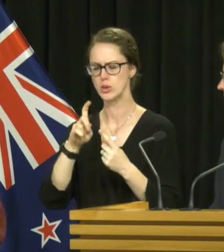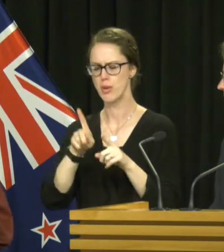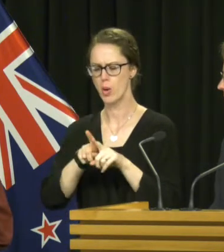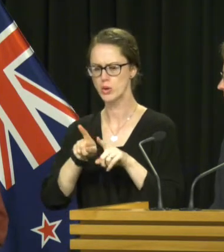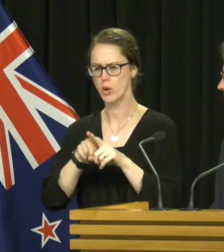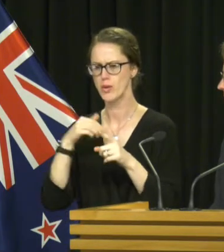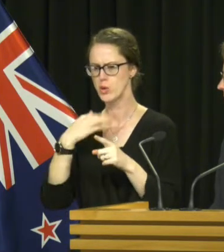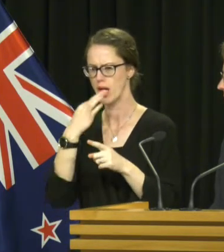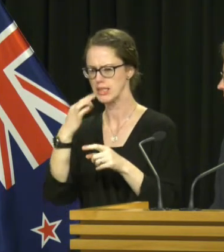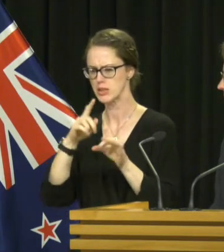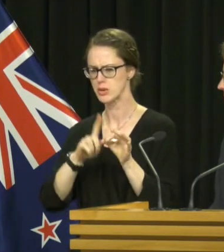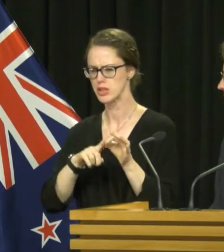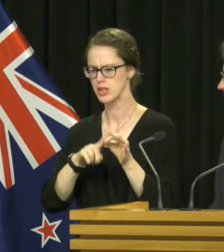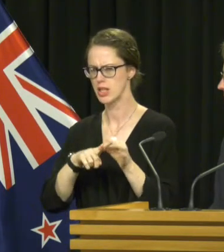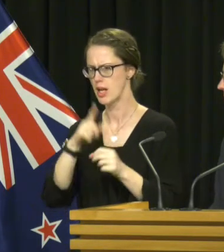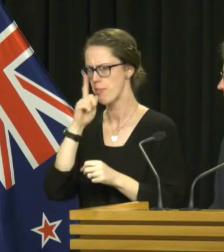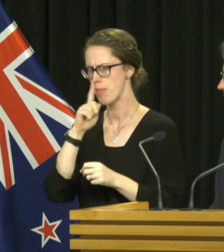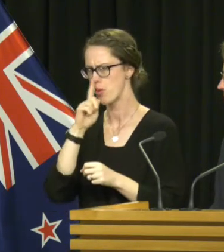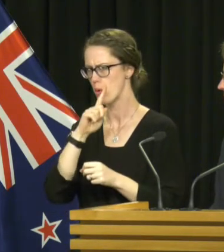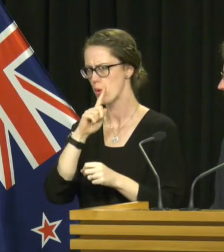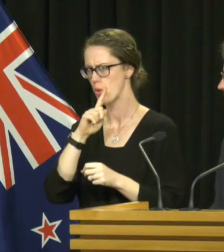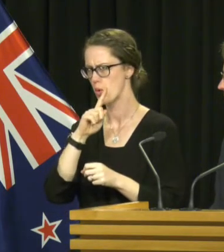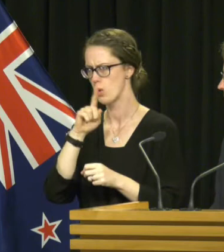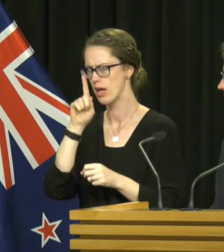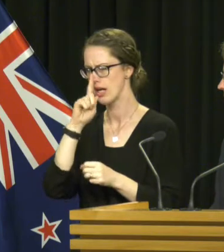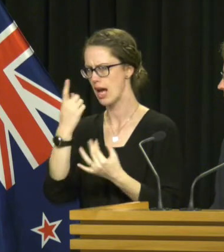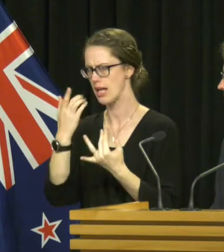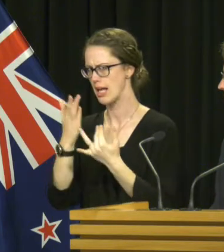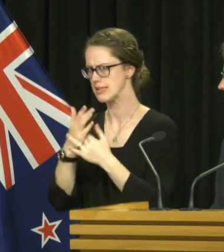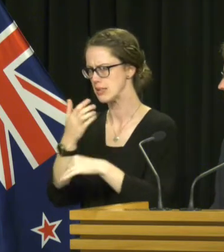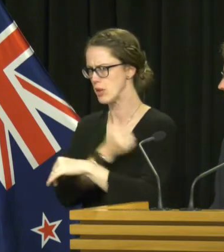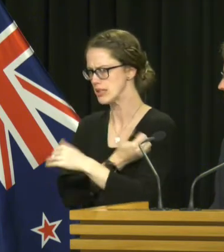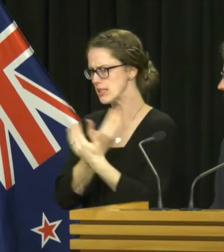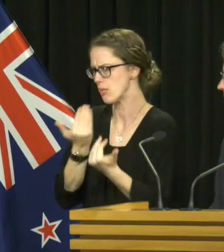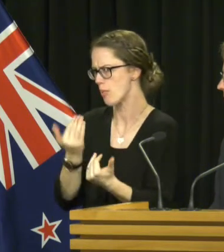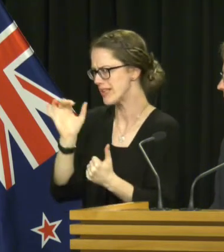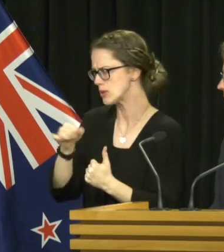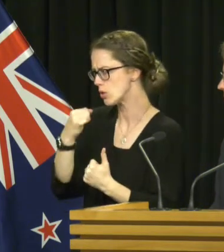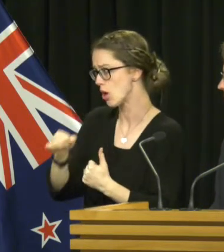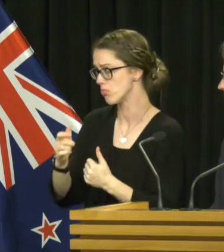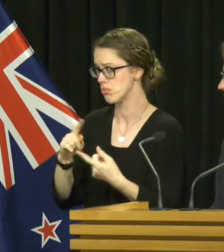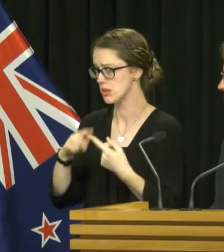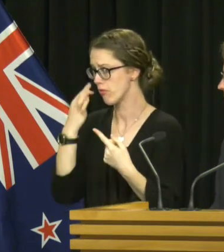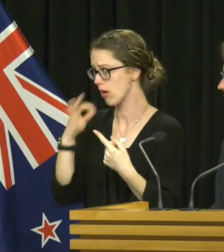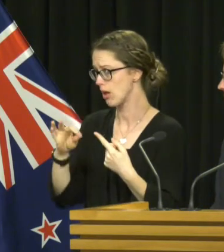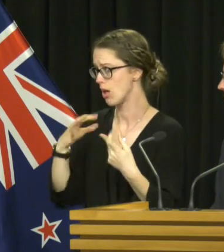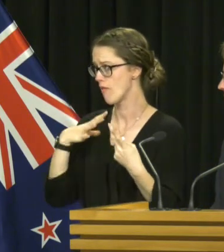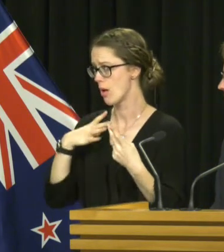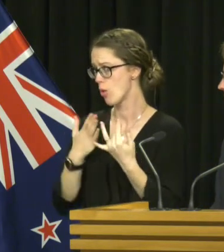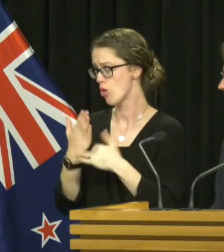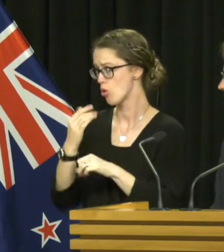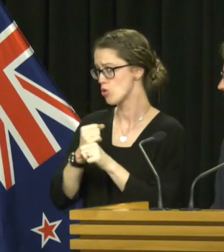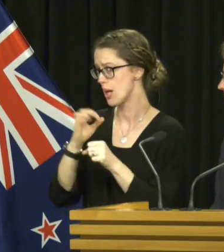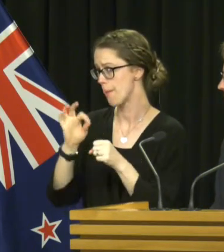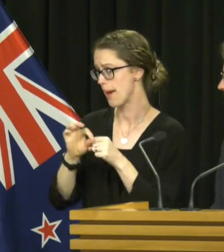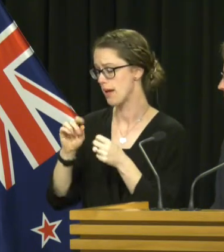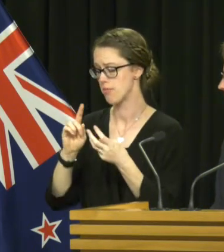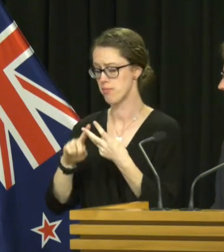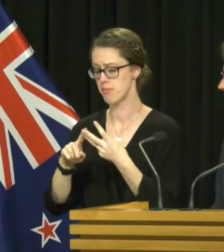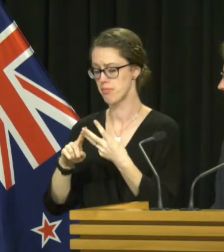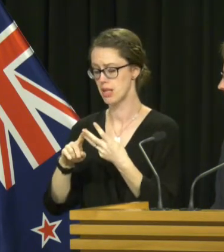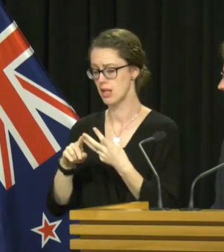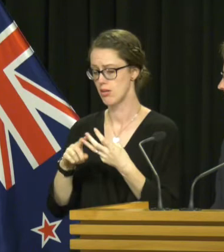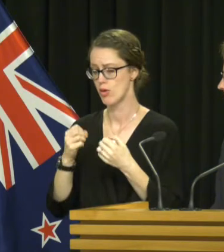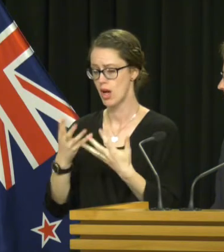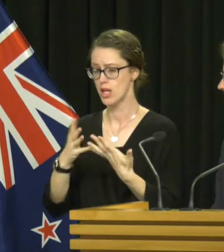actually, we need to ask the question, are people unable to currently access immunisation? It's free, it's available through their GP. We're also putting